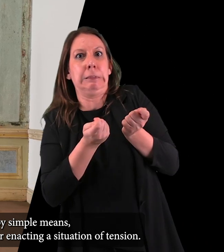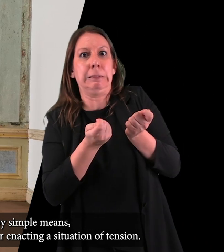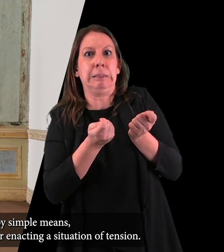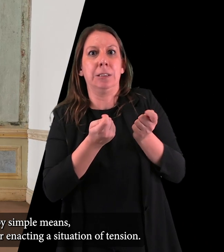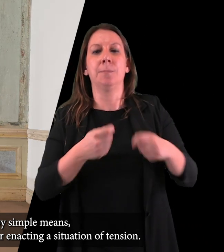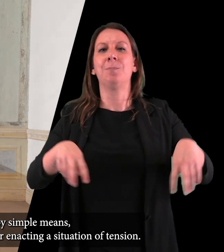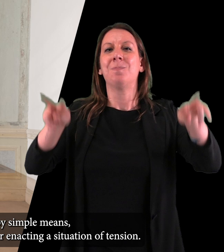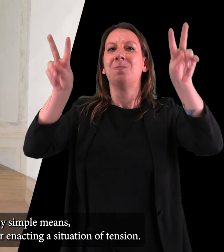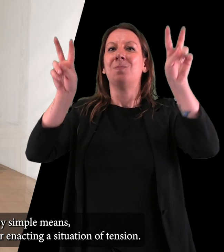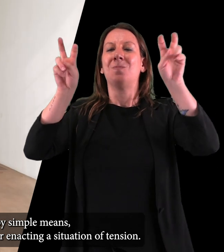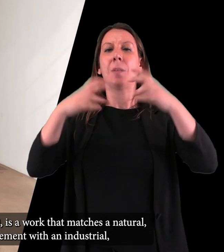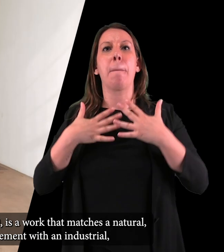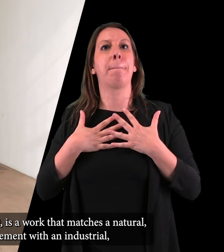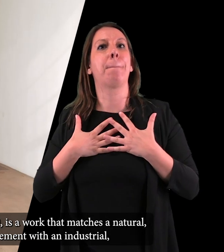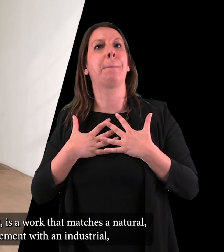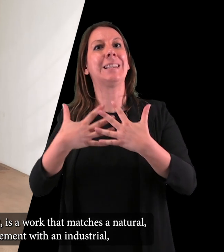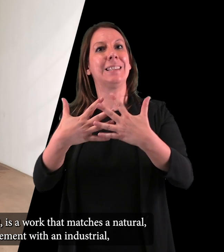situation of tension